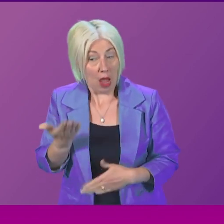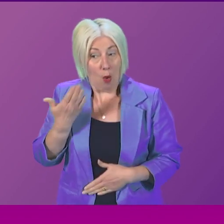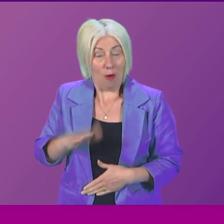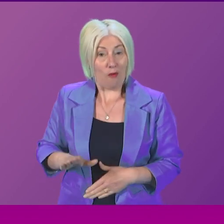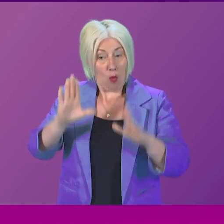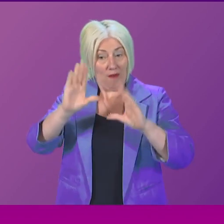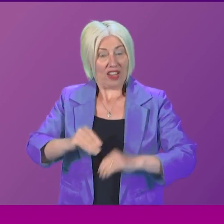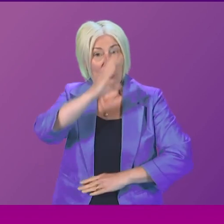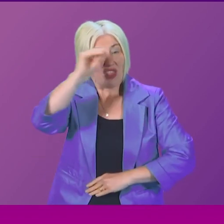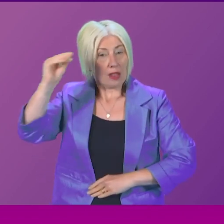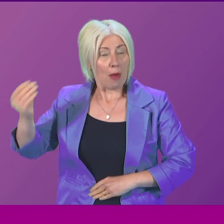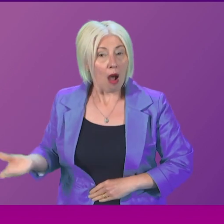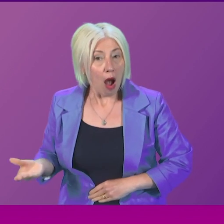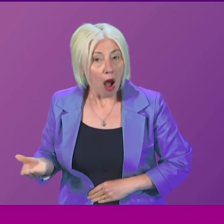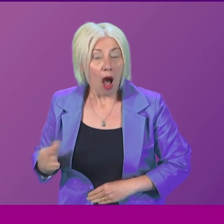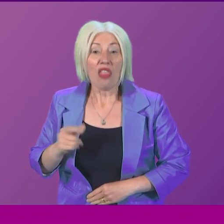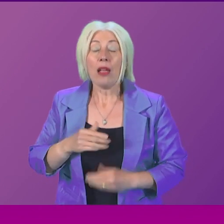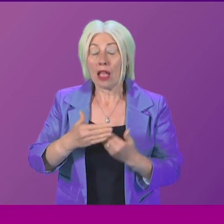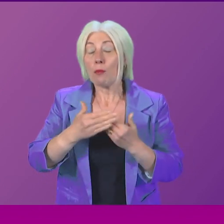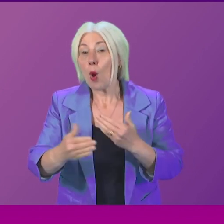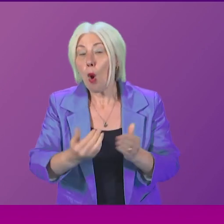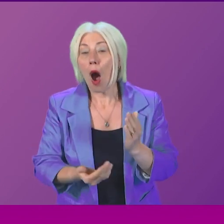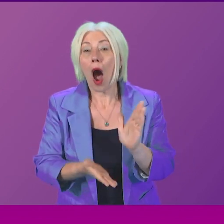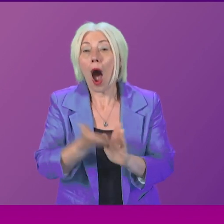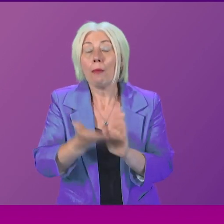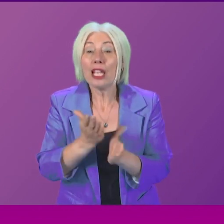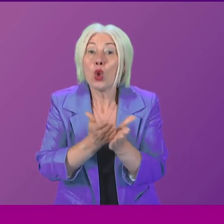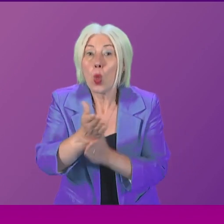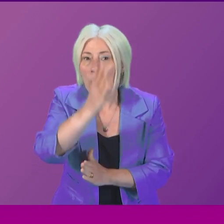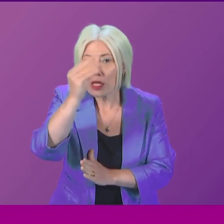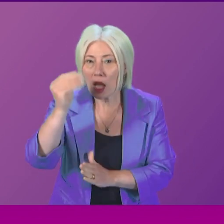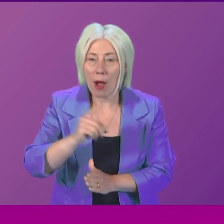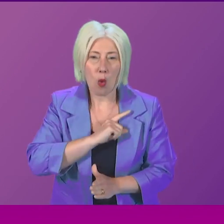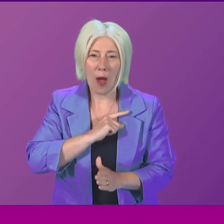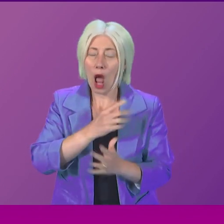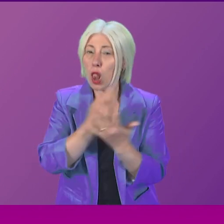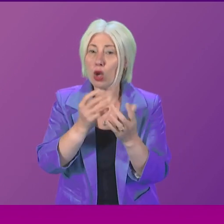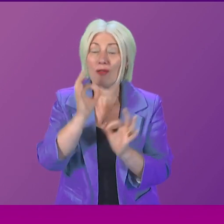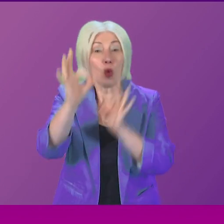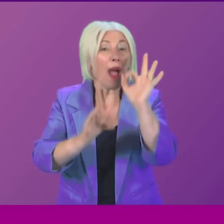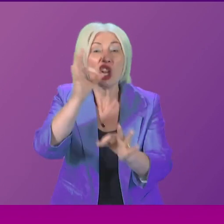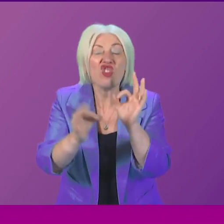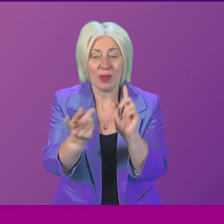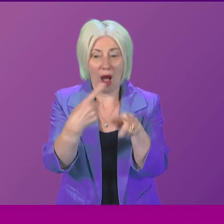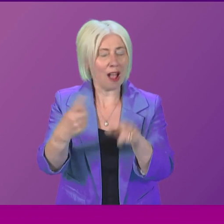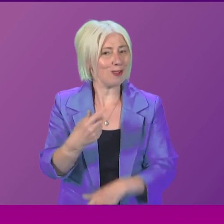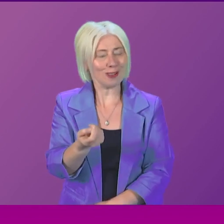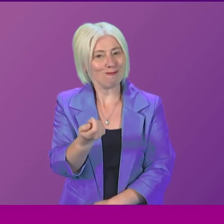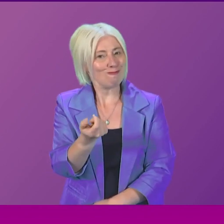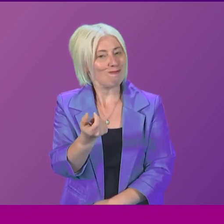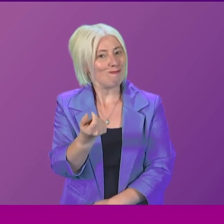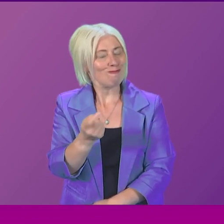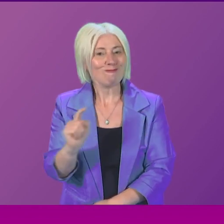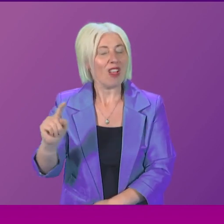leave for the summer recess, and then there can be further updates through the summer. Because there are so many unanswered questions here, Presiding Officer. The First